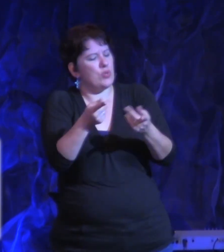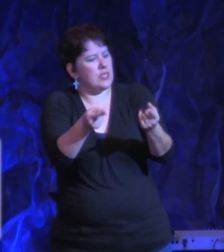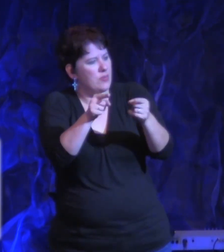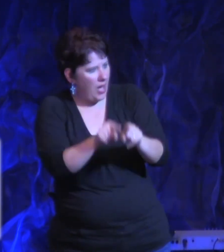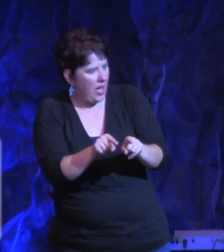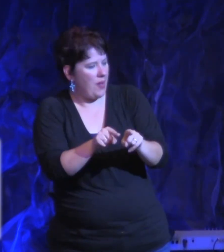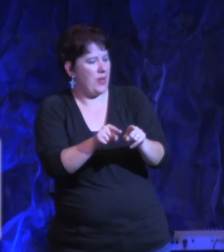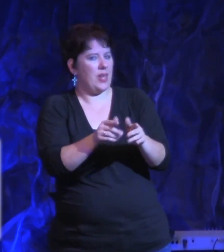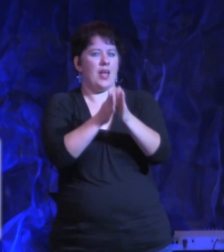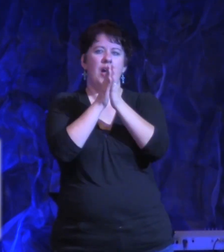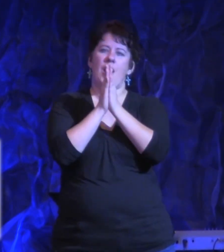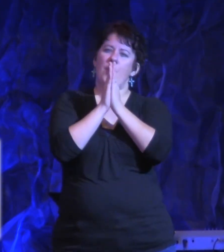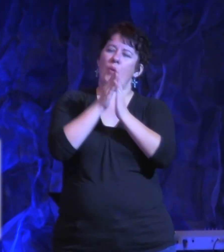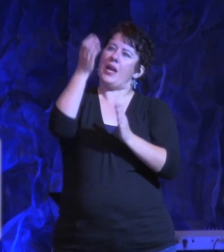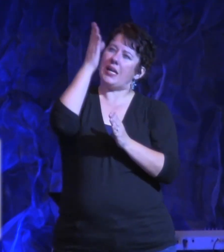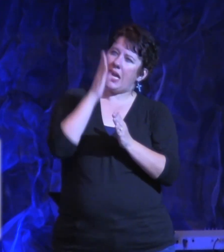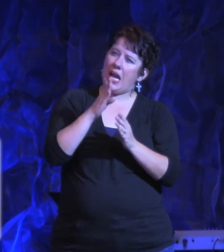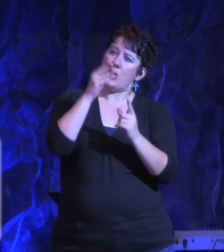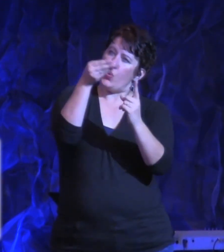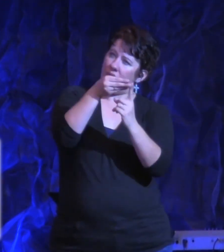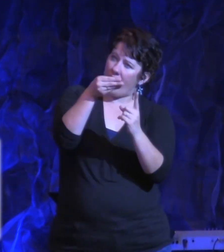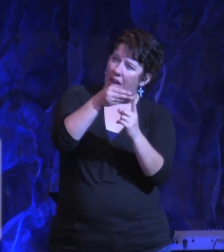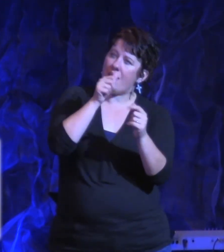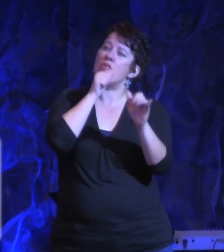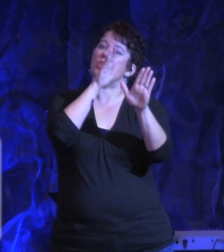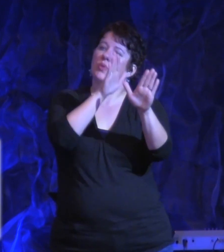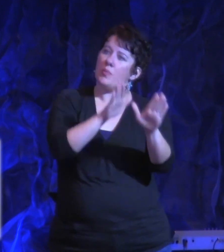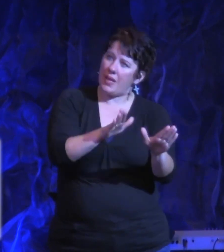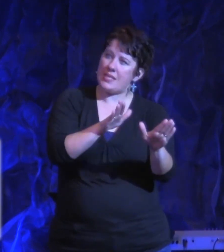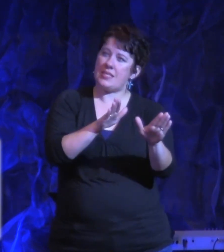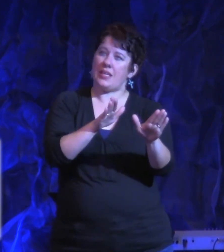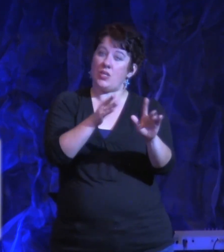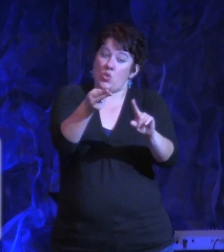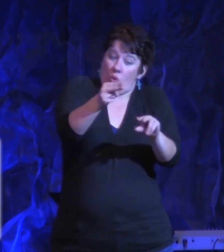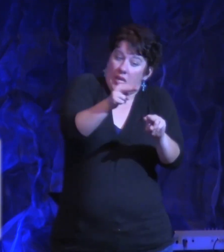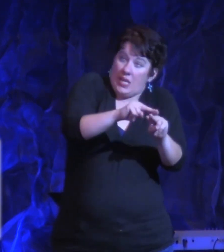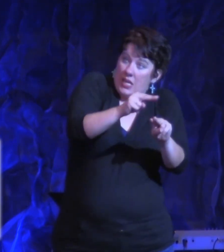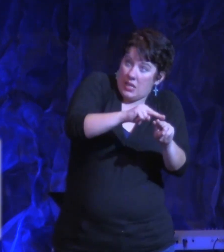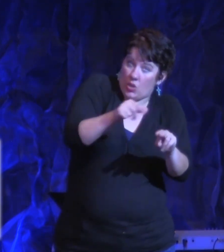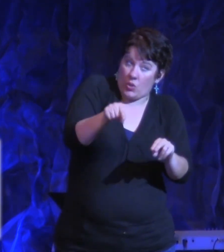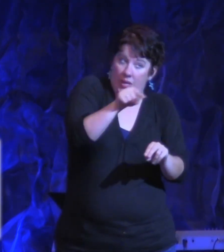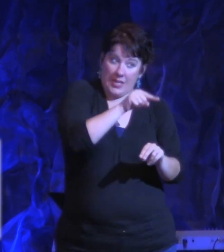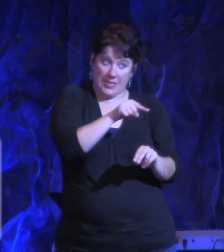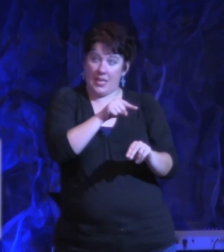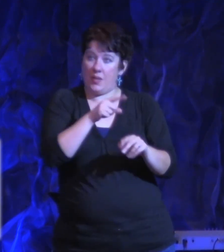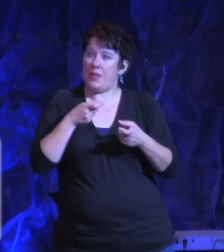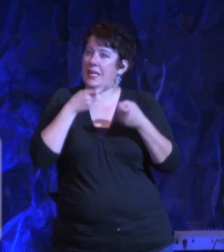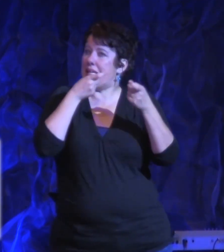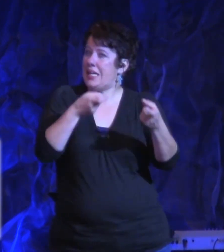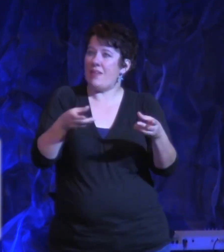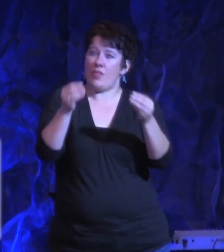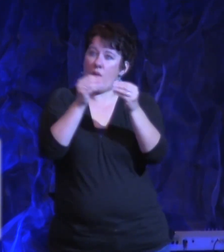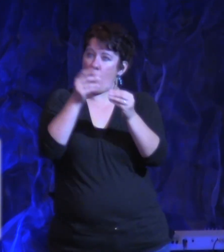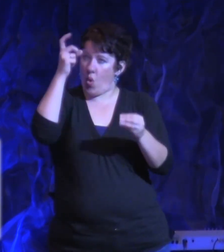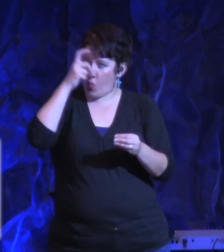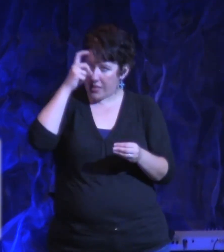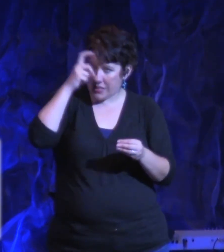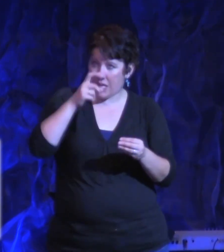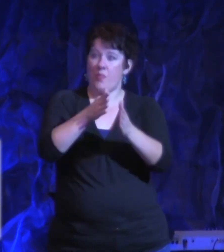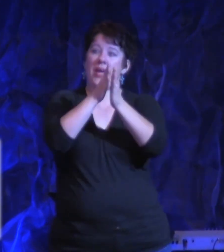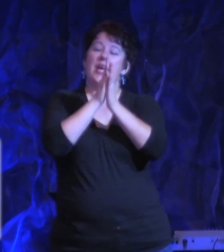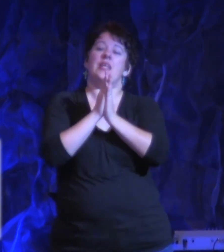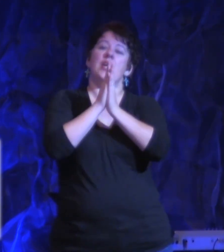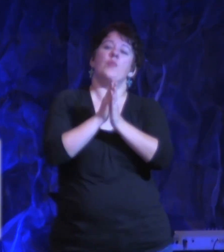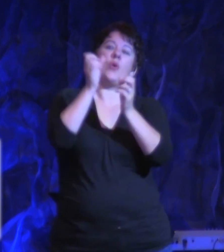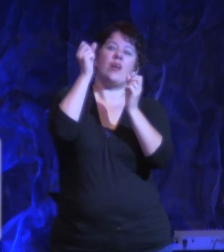Lord, I pray that God you would just favor them. You would bless them. You would increase them. Lord, that you give them greater wisdom. And I pray, Father, that you would